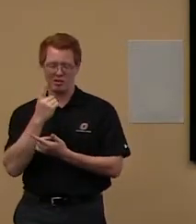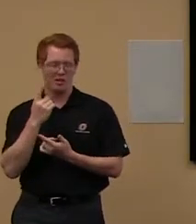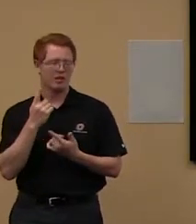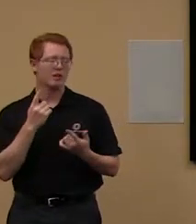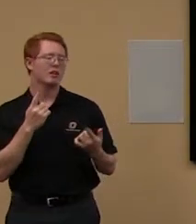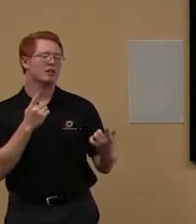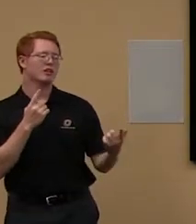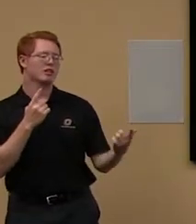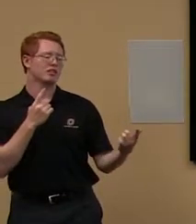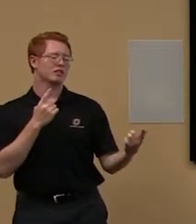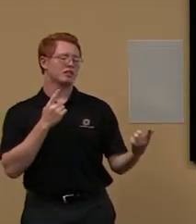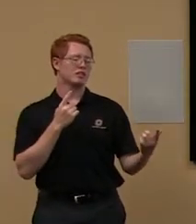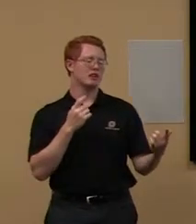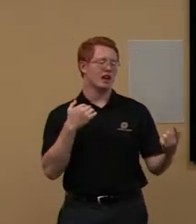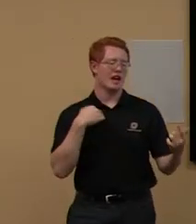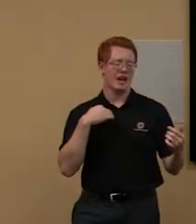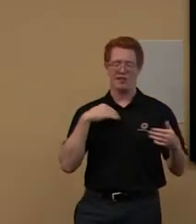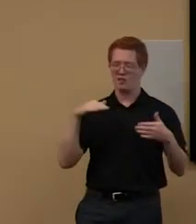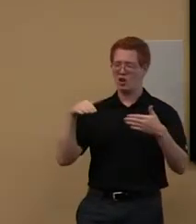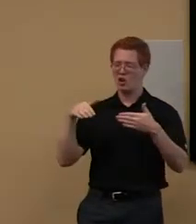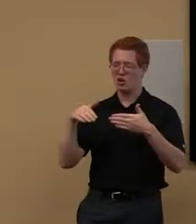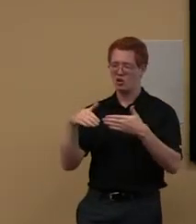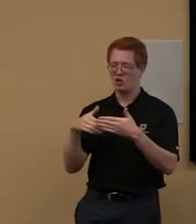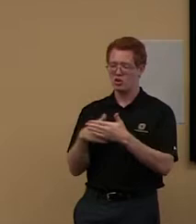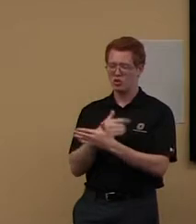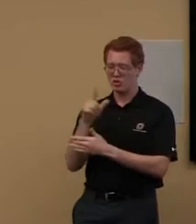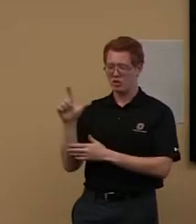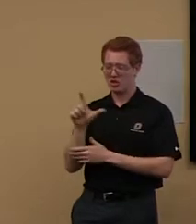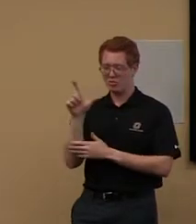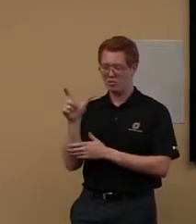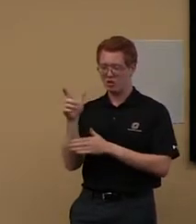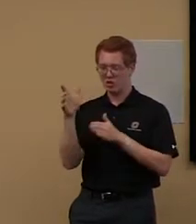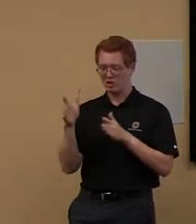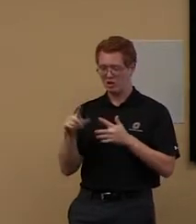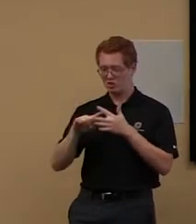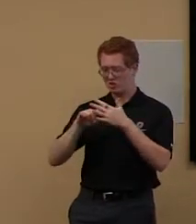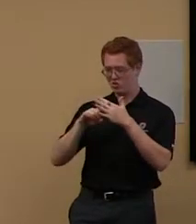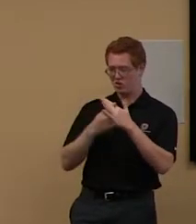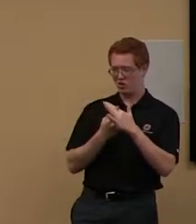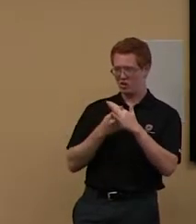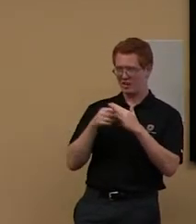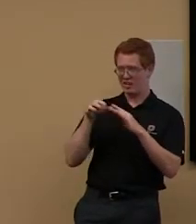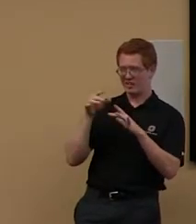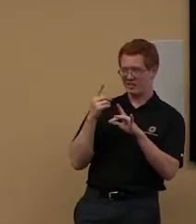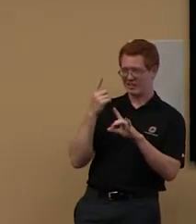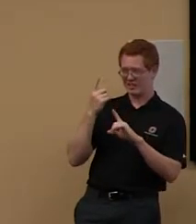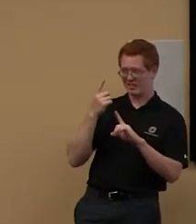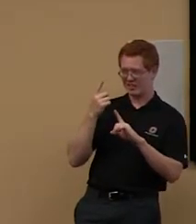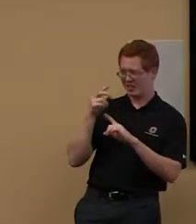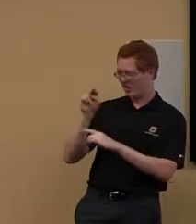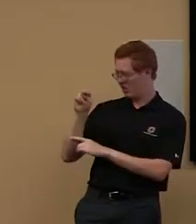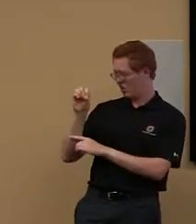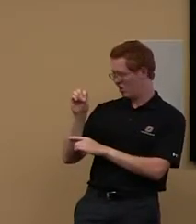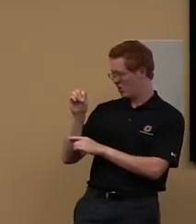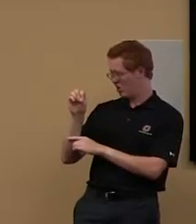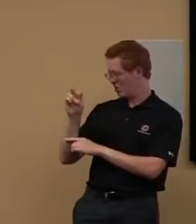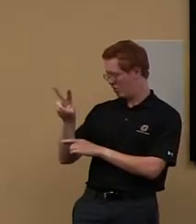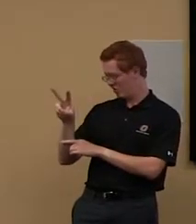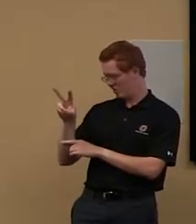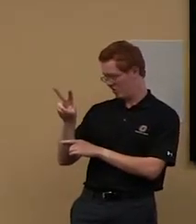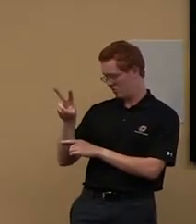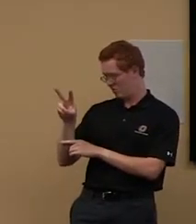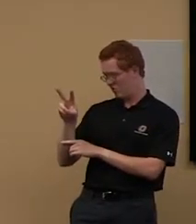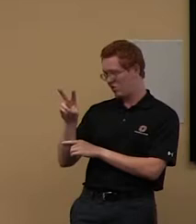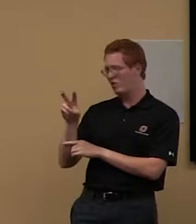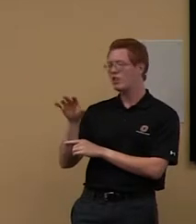Um, we have a new librarian, um, who is starting in, um, he is beginning November, uh, and he is